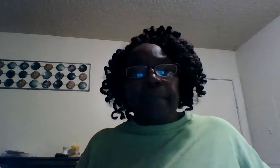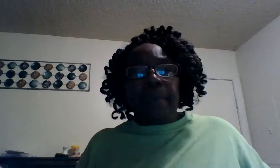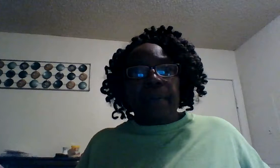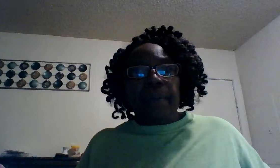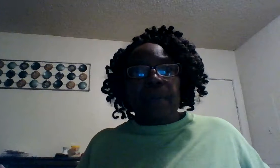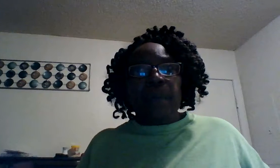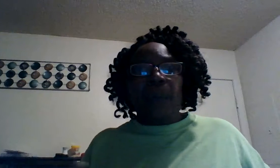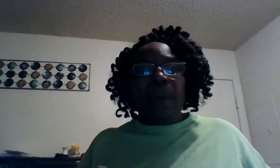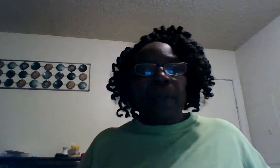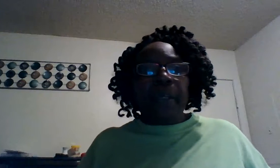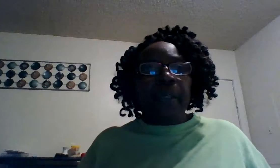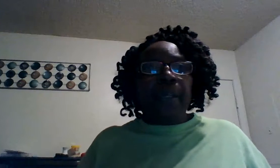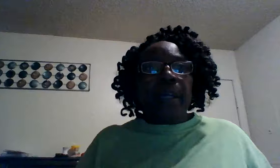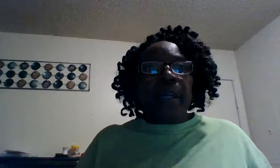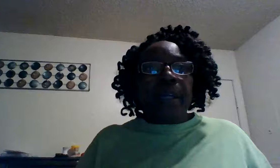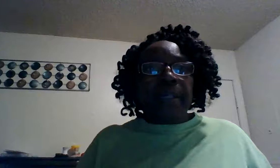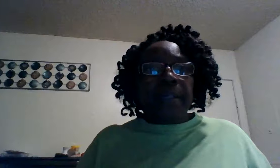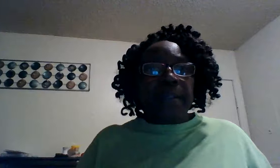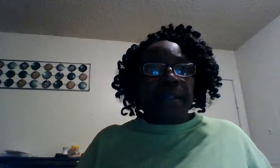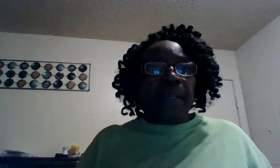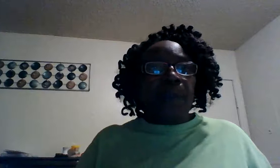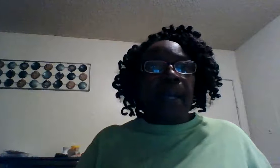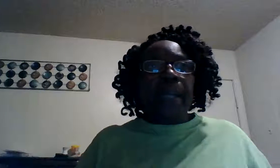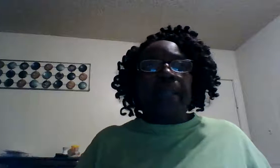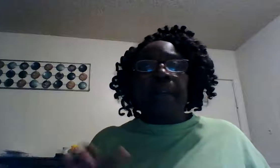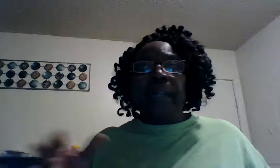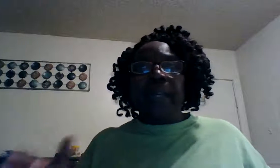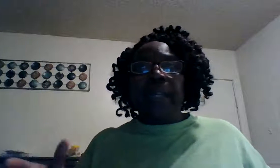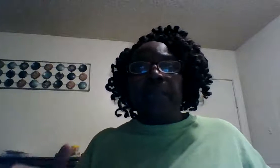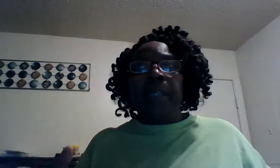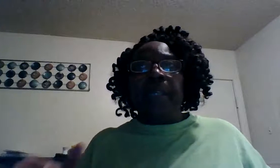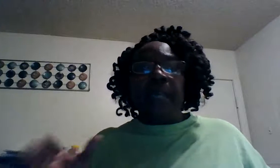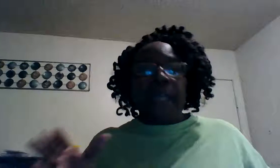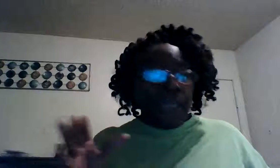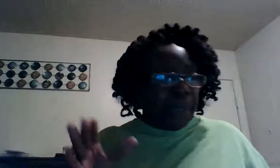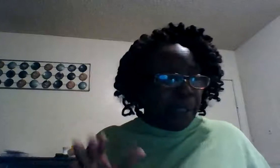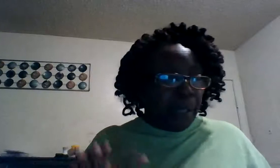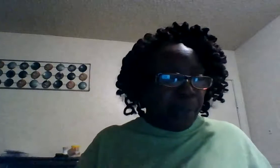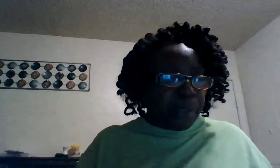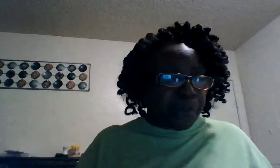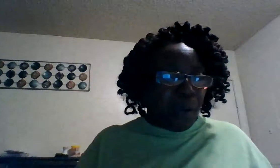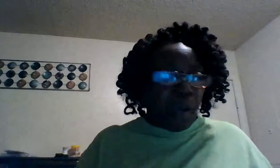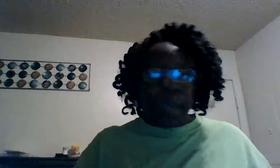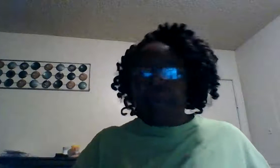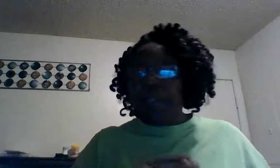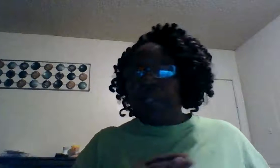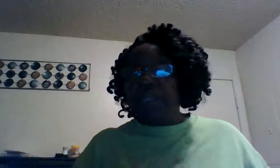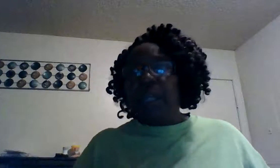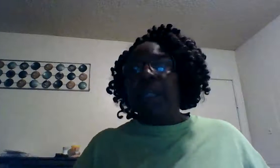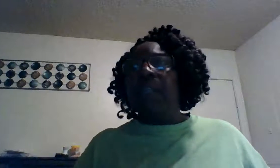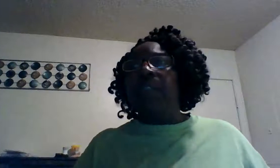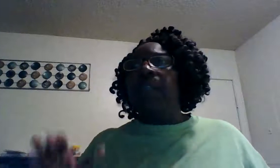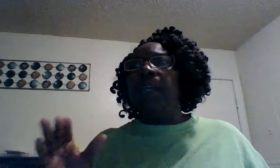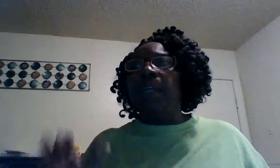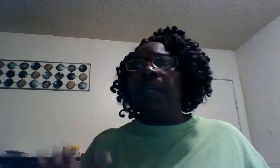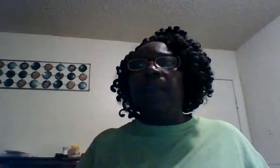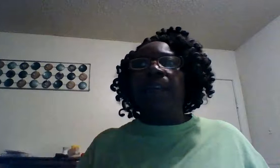we walk in the in this in the ways of the enemy the enemy come with strife jealousy envy